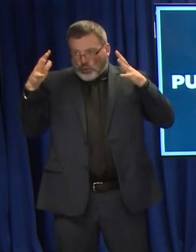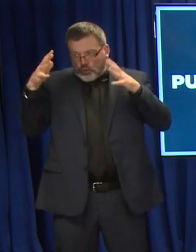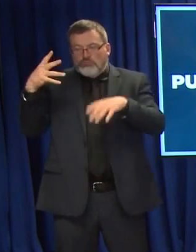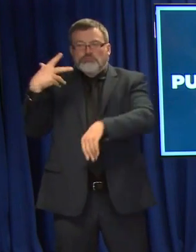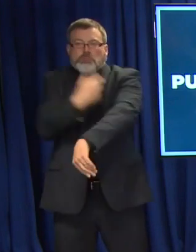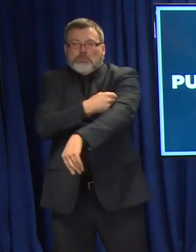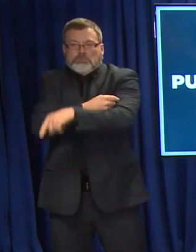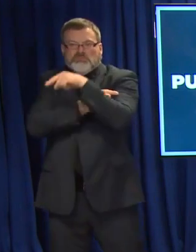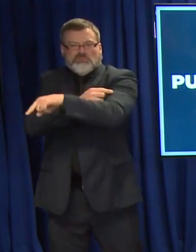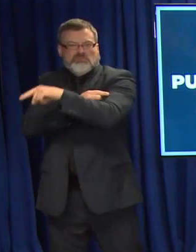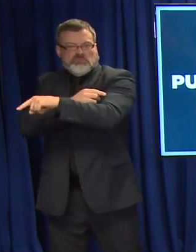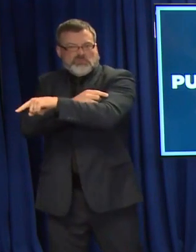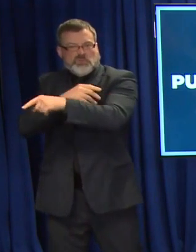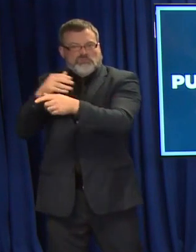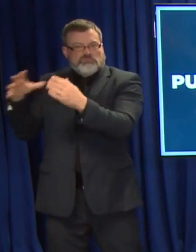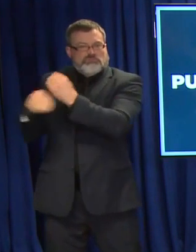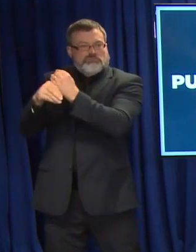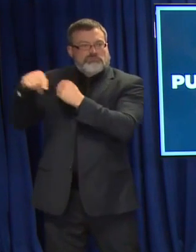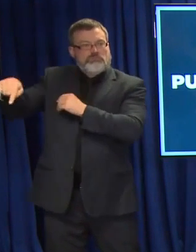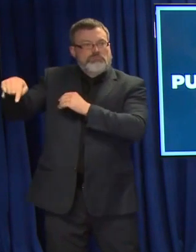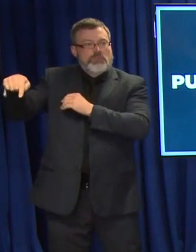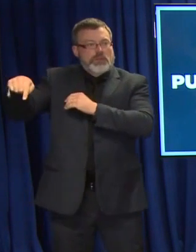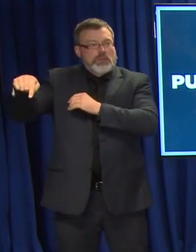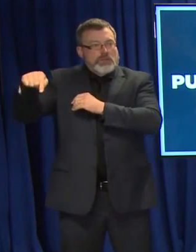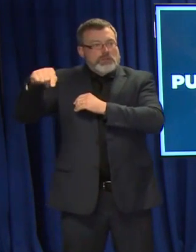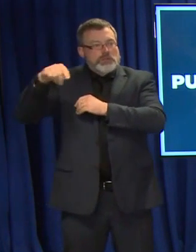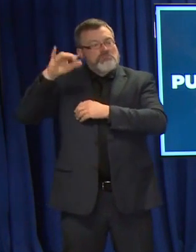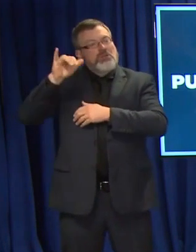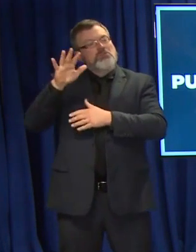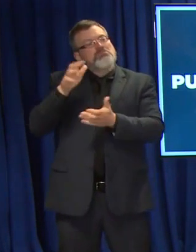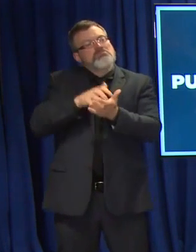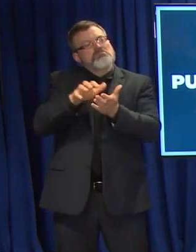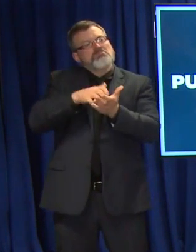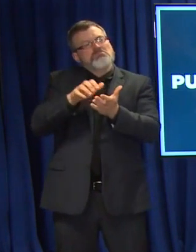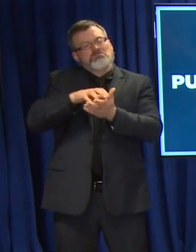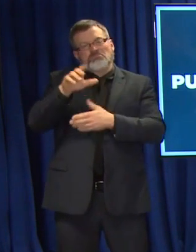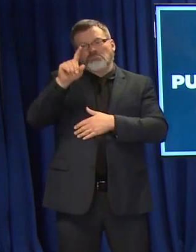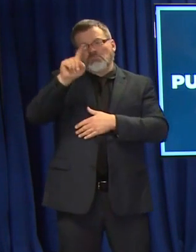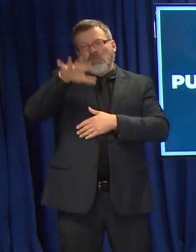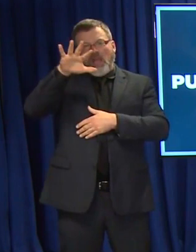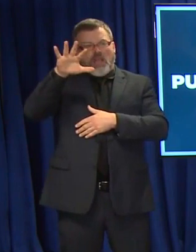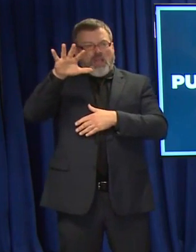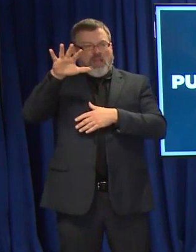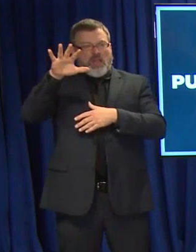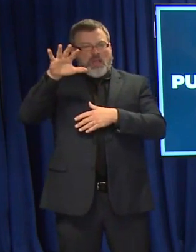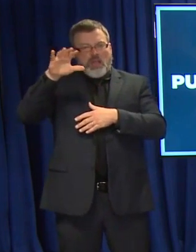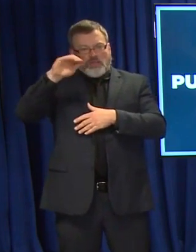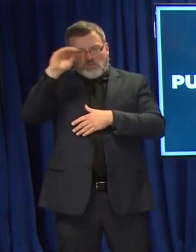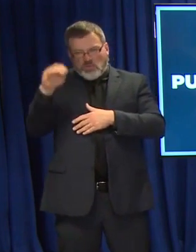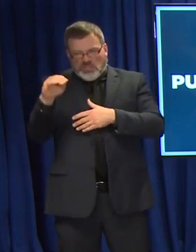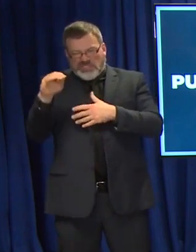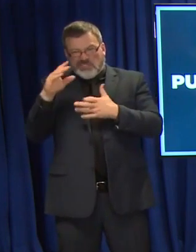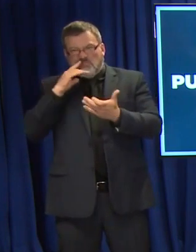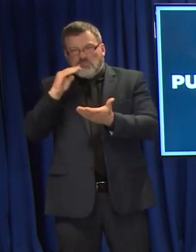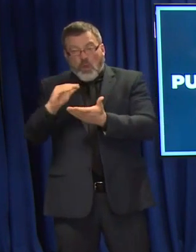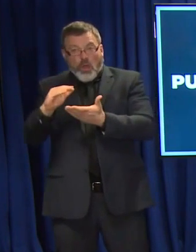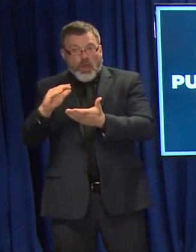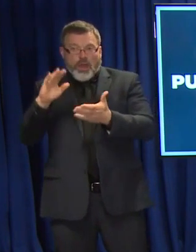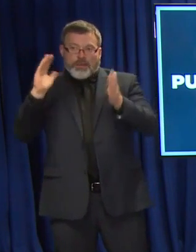about one and a half percent of all fully vaccinated people. So we still have our work cut out for us for getting booster doses rolled out to people.